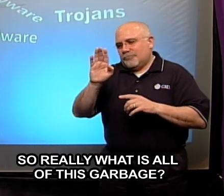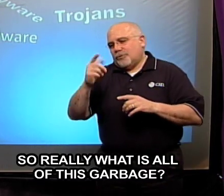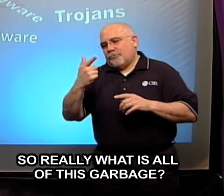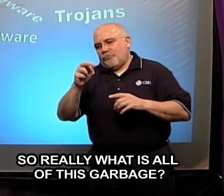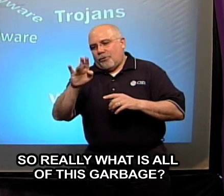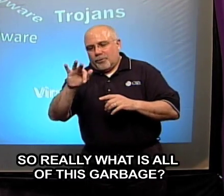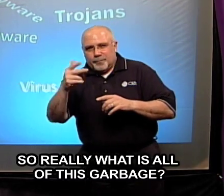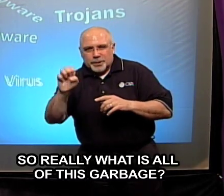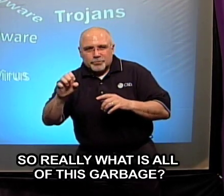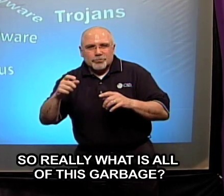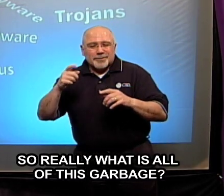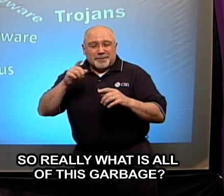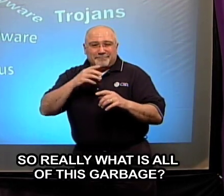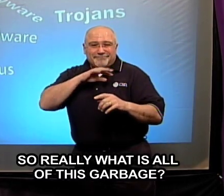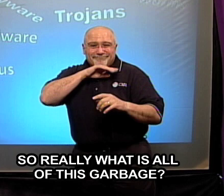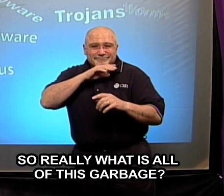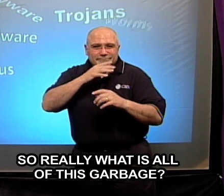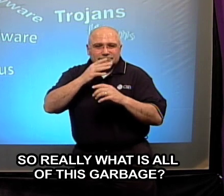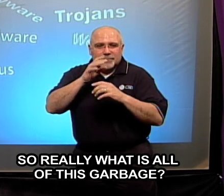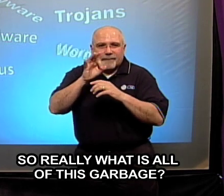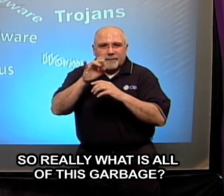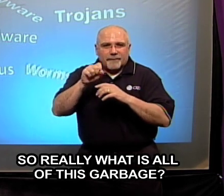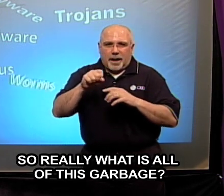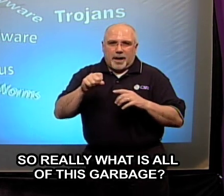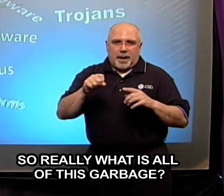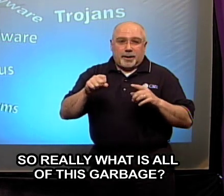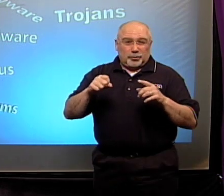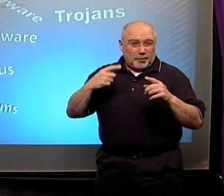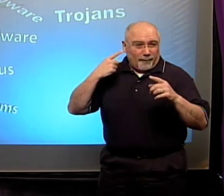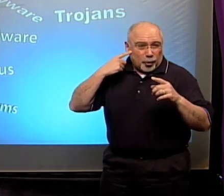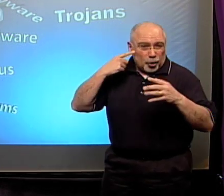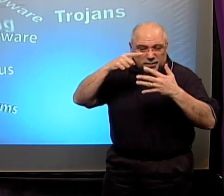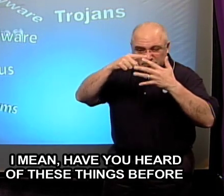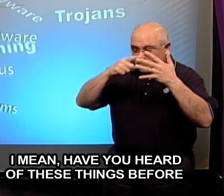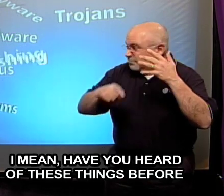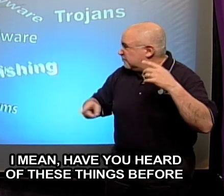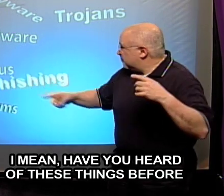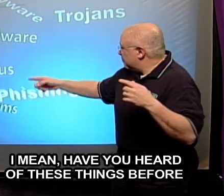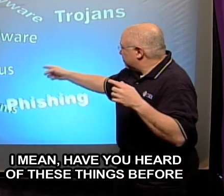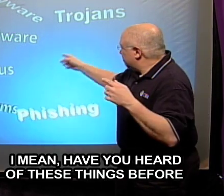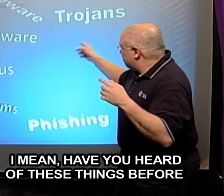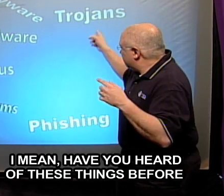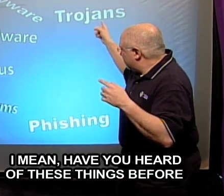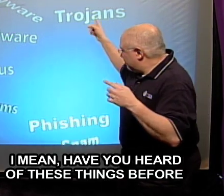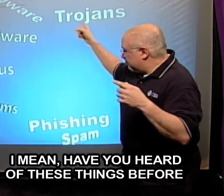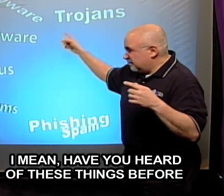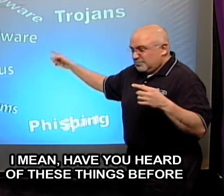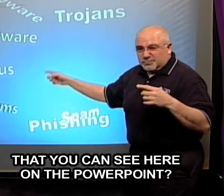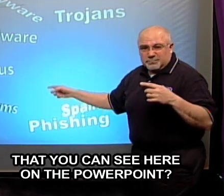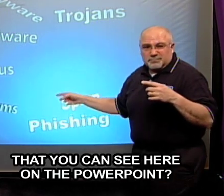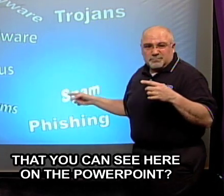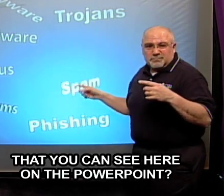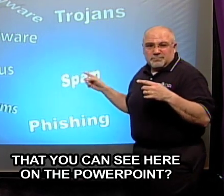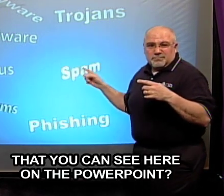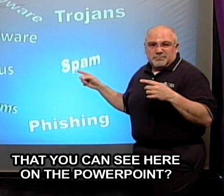all this garbage I mean have you heard of these things before that you can see here on the PowerPoint